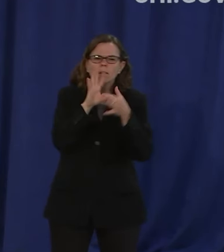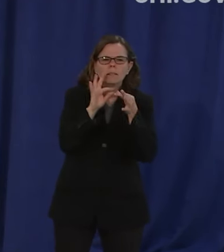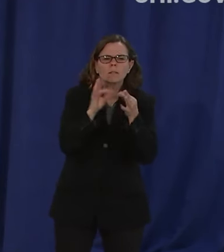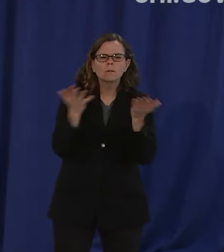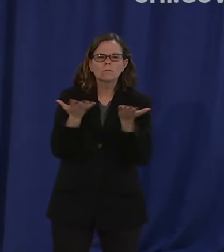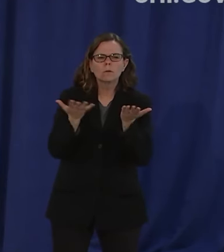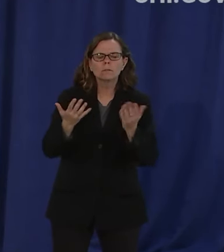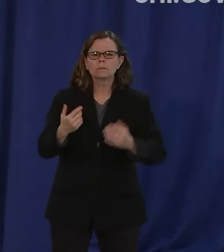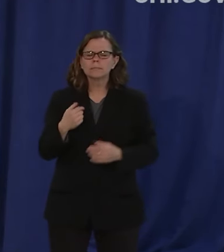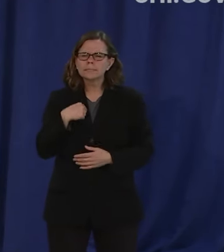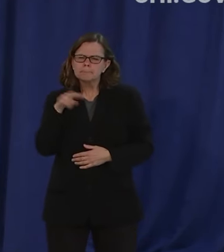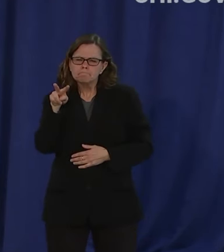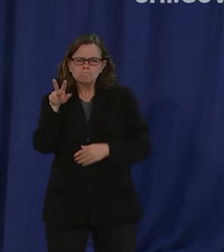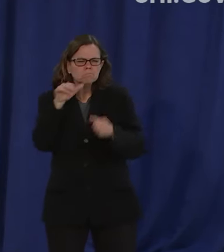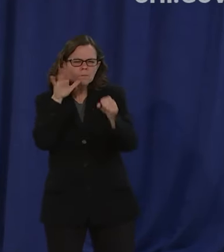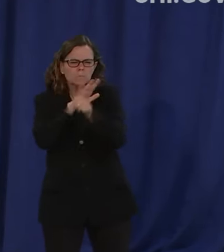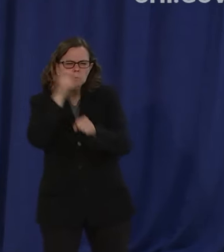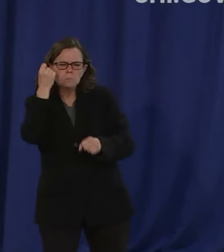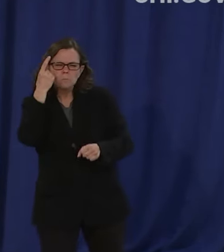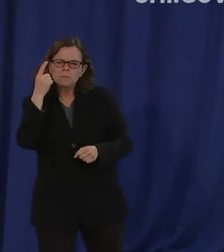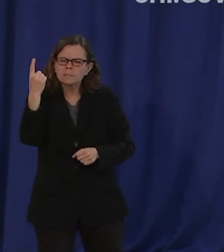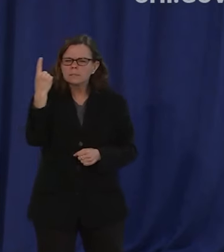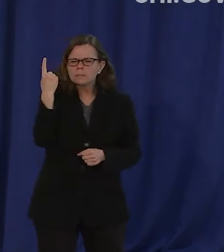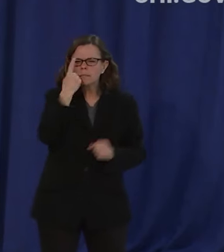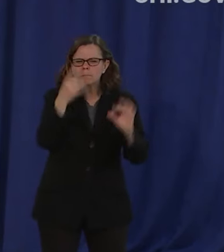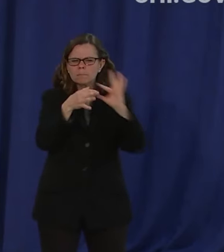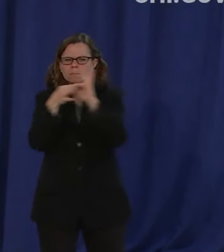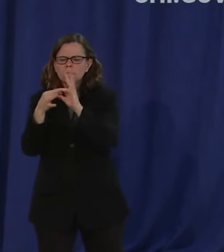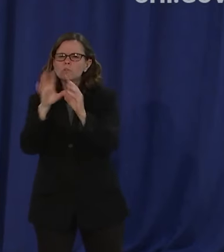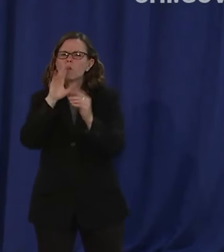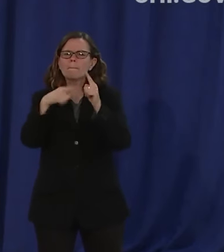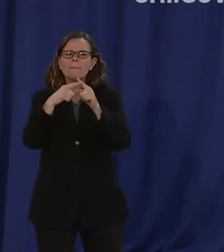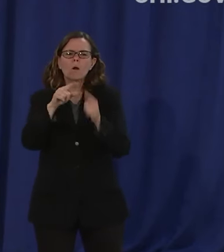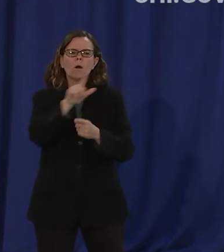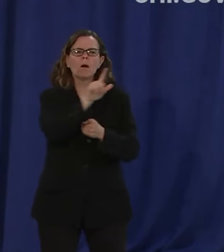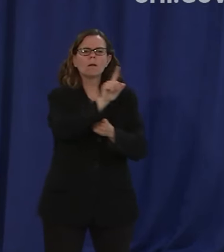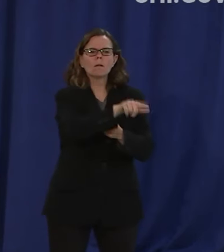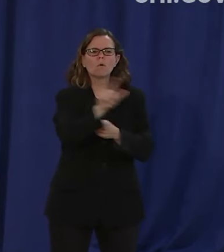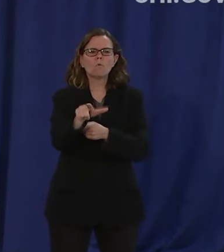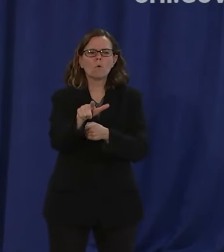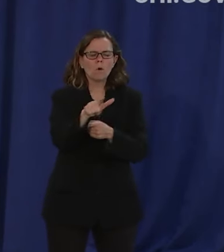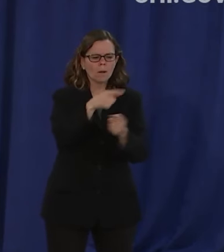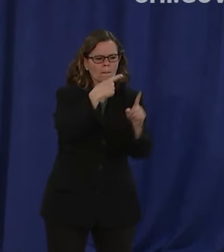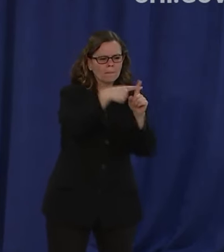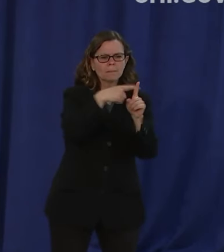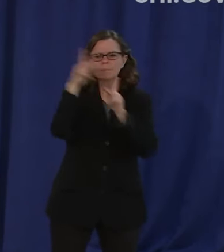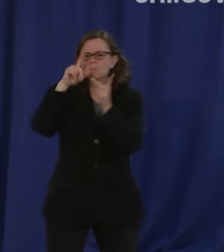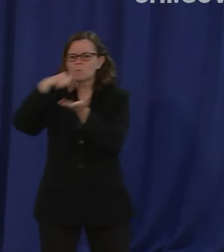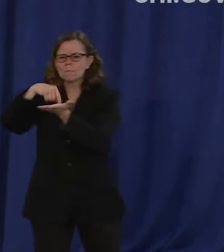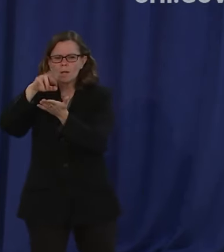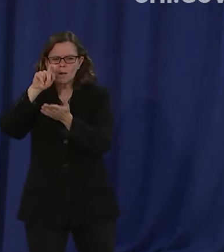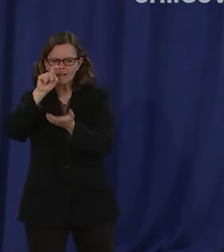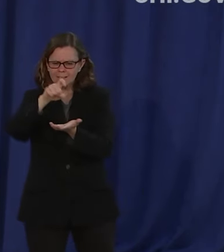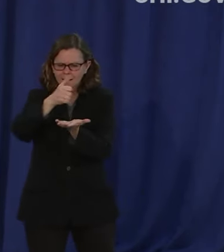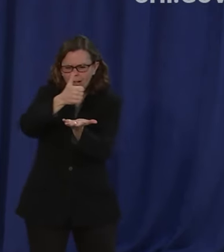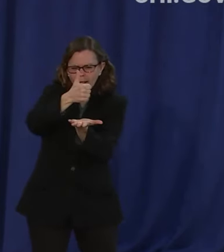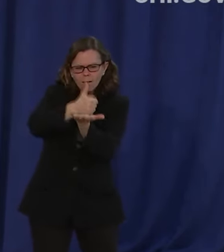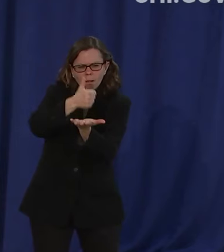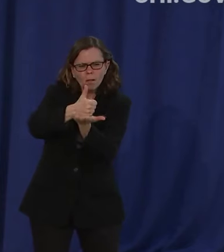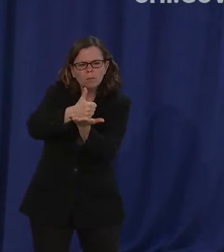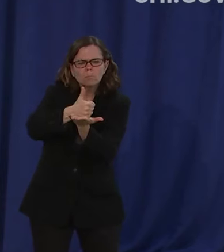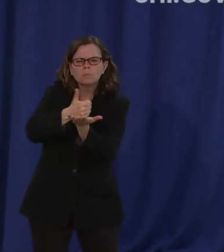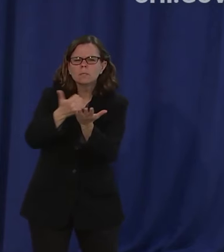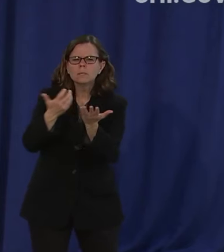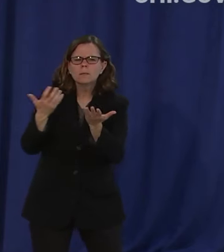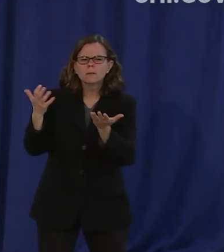many landlords and renters need relief with that what do you think of Alderman Matt Martin's rent abatement proposal